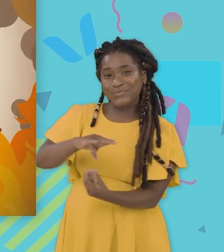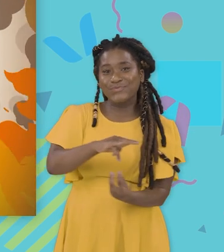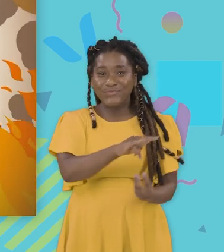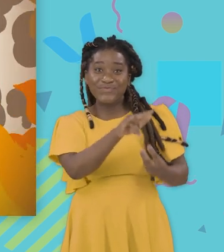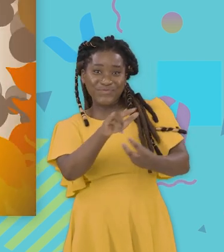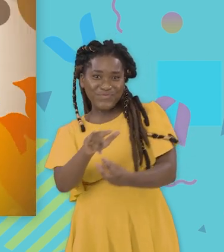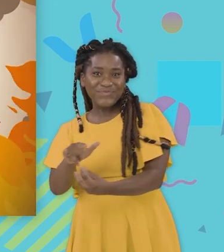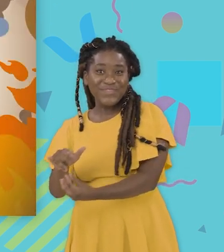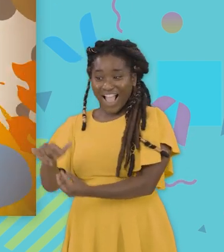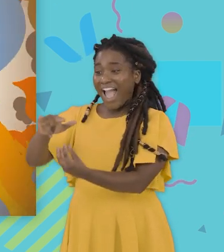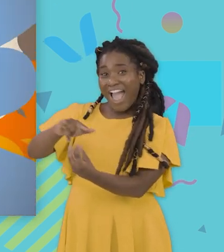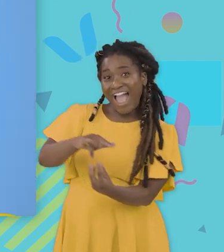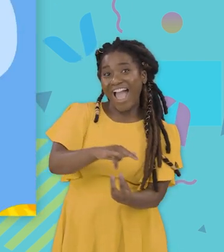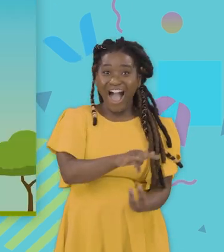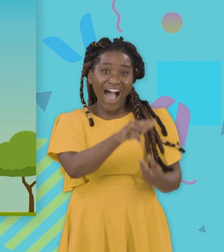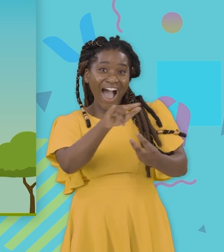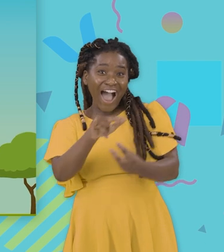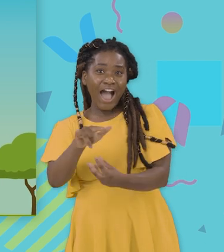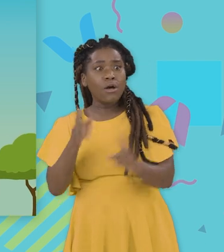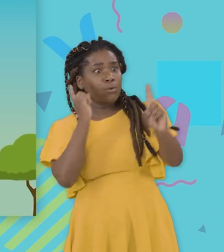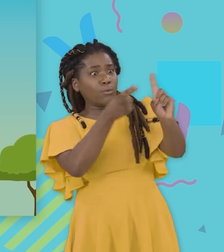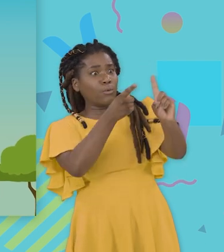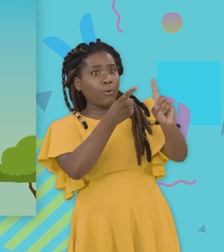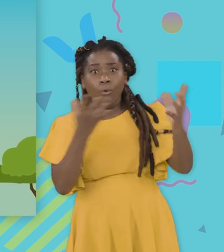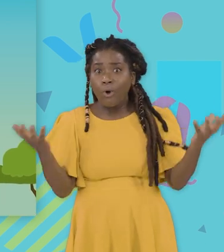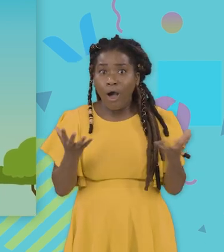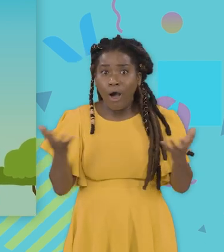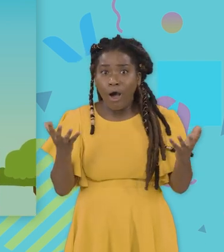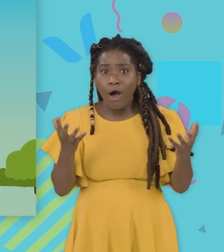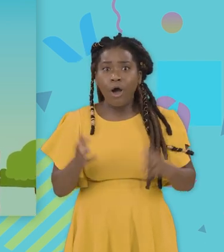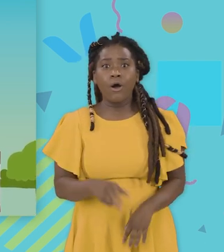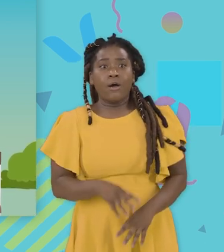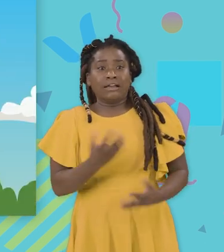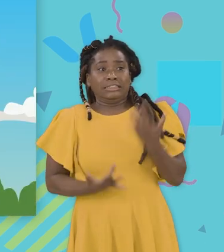helicopter A firefighting a mission to put those fires out